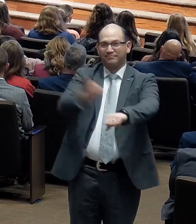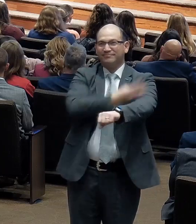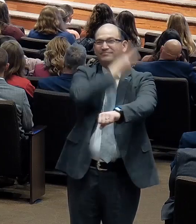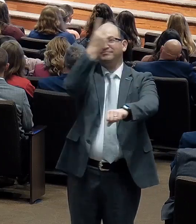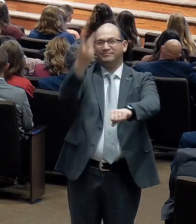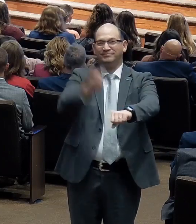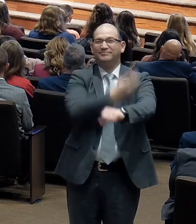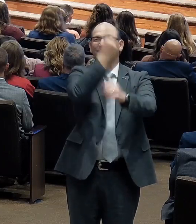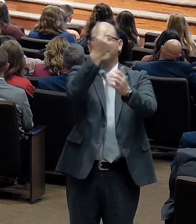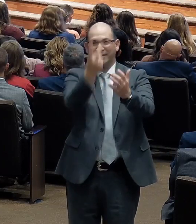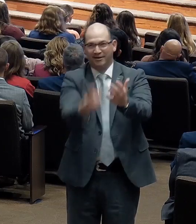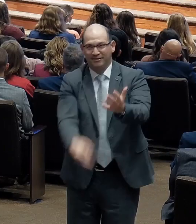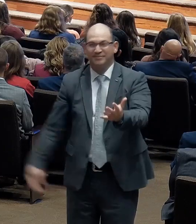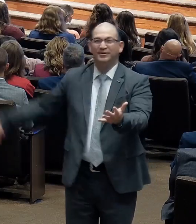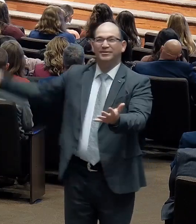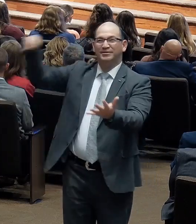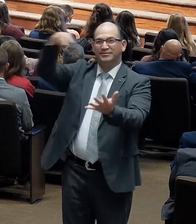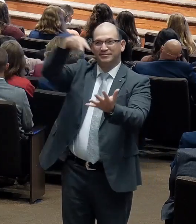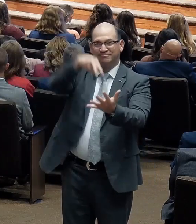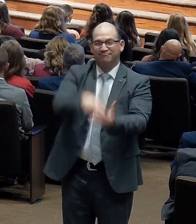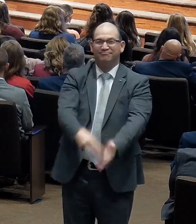The risen Lamb.